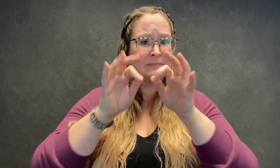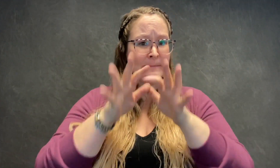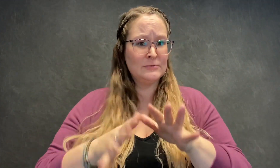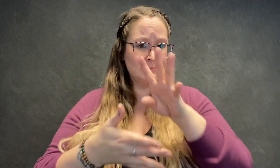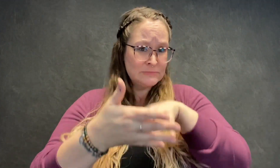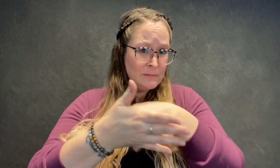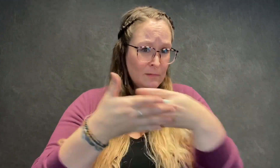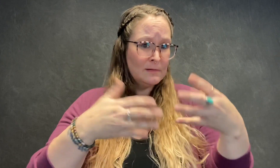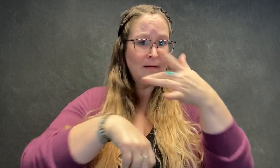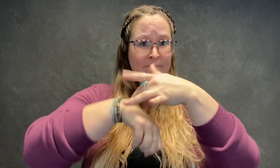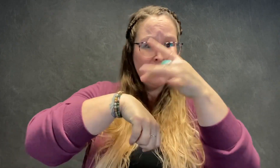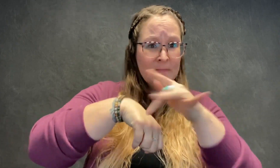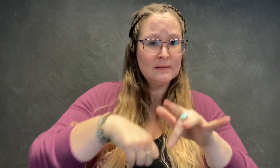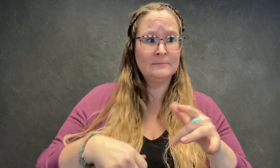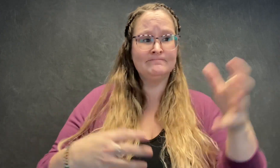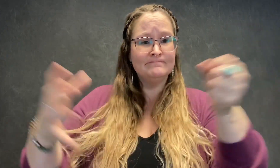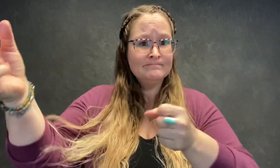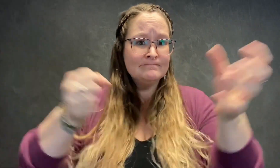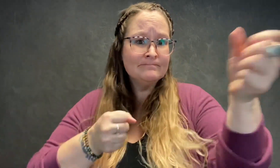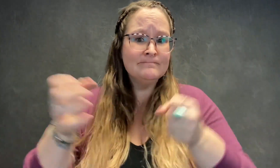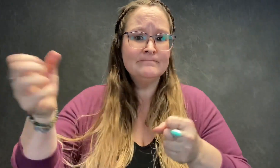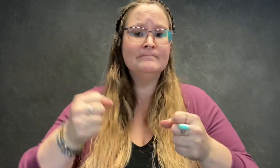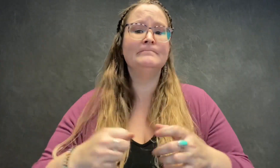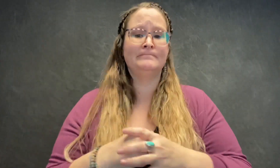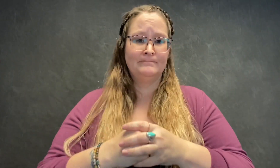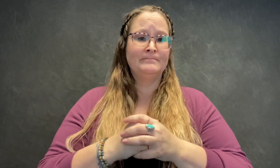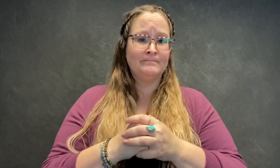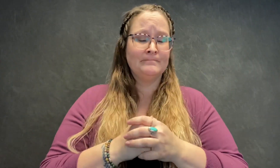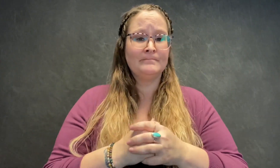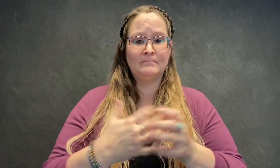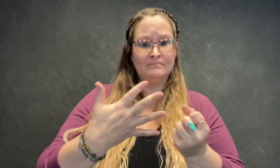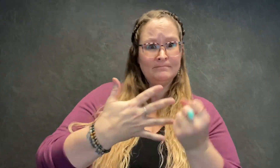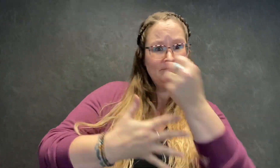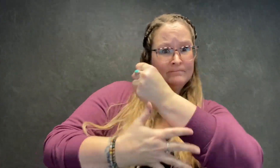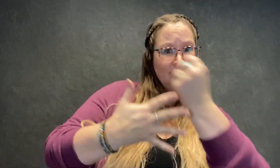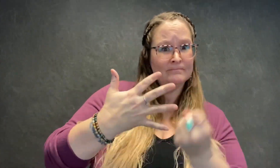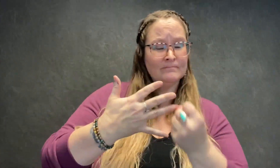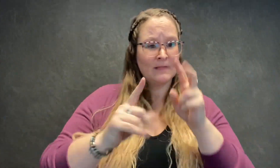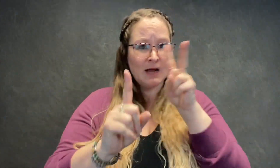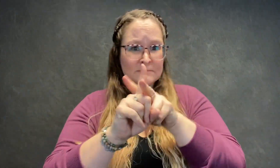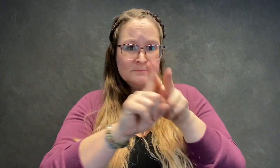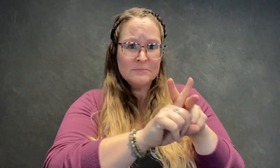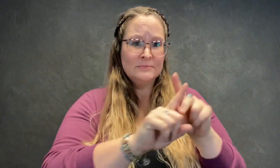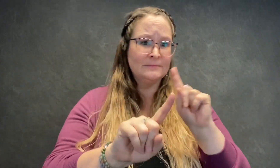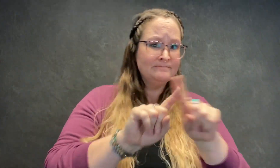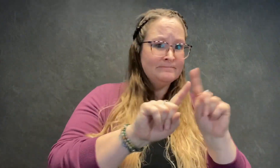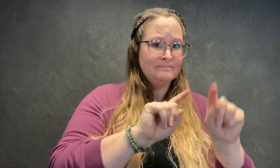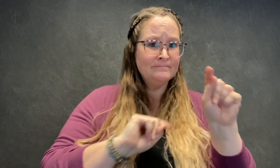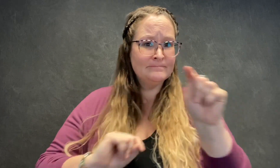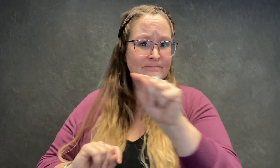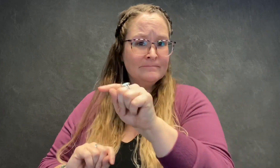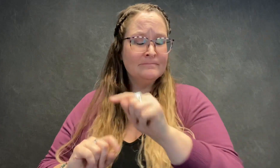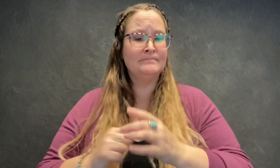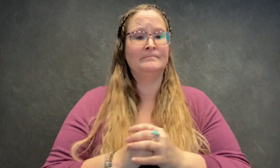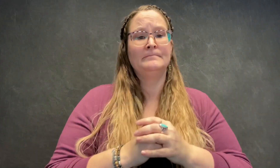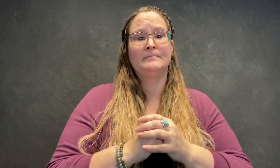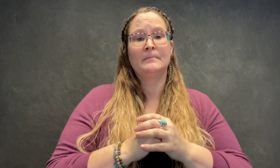interpreters while simultaneously keeping attention to prioritization of needs. The interpreter coordinator will be corresponding with